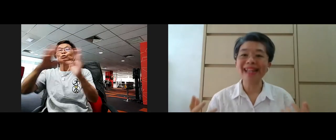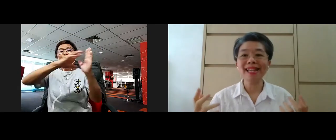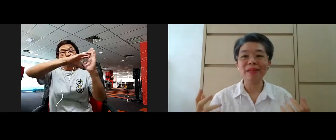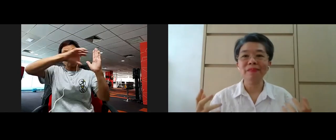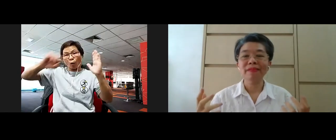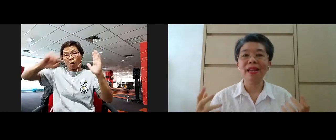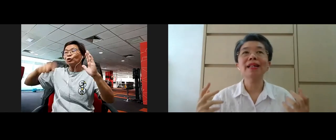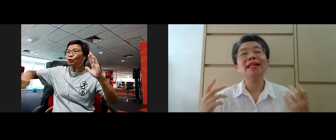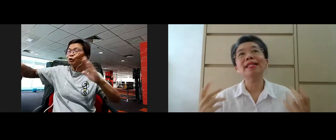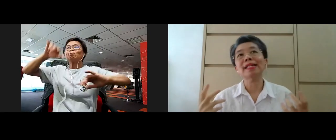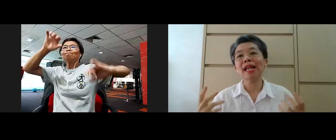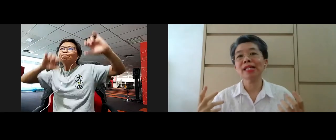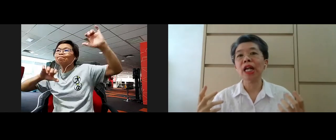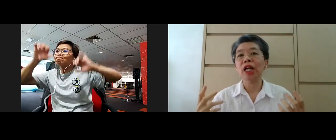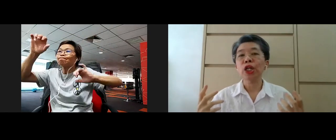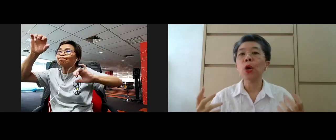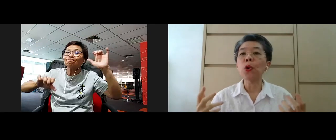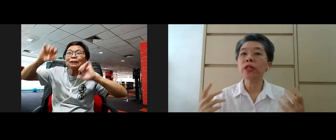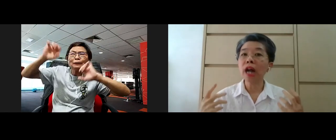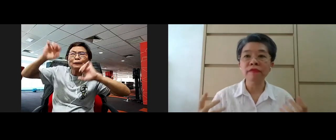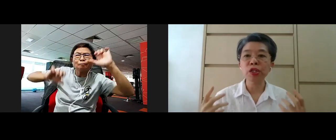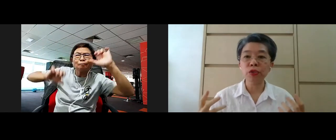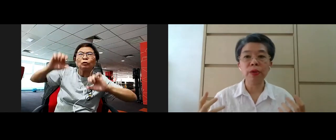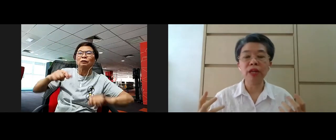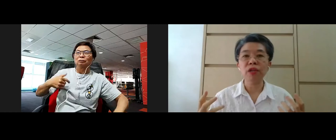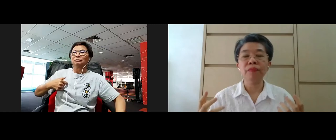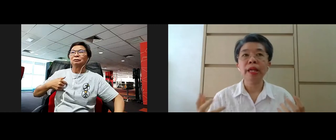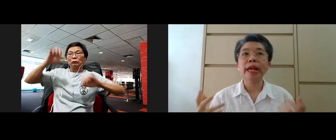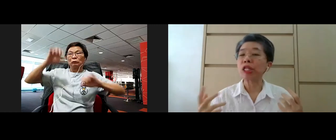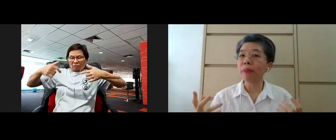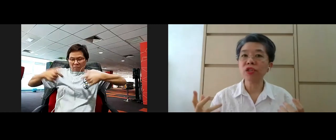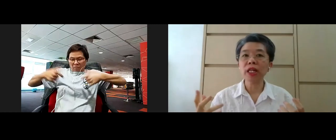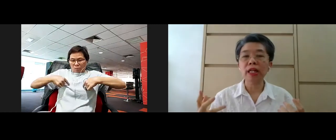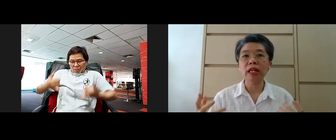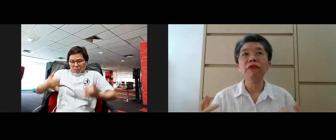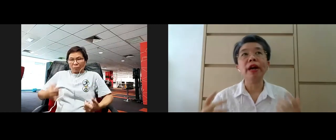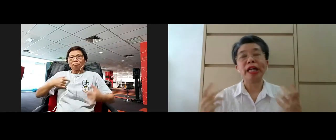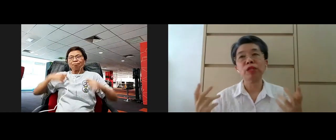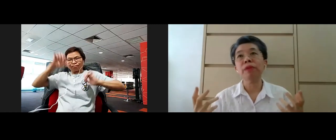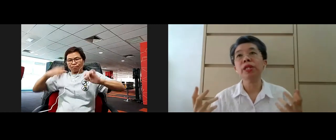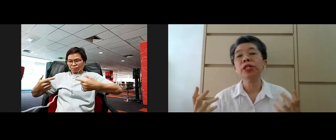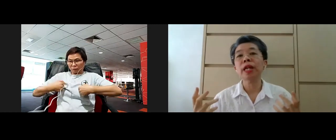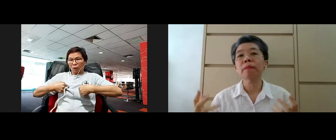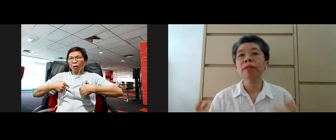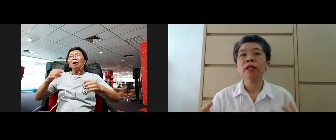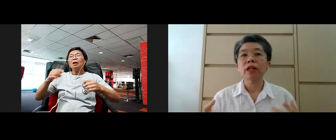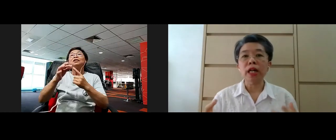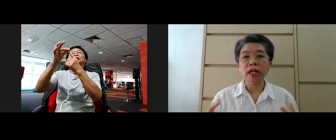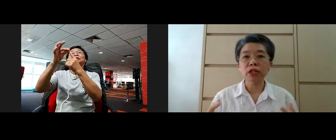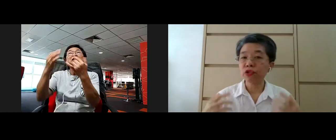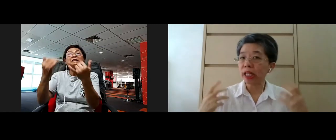assessing, yeah? In assessing your own current situation, especially if you're experiencing